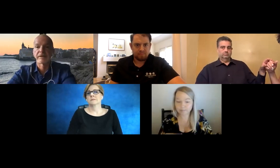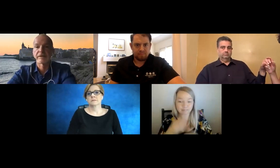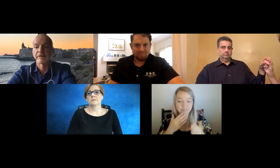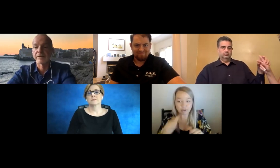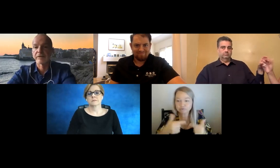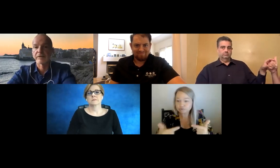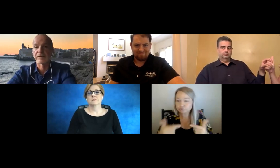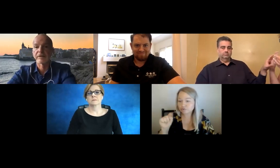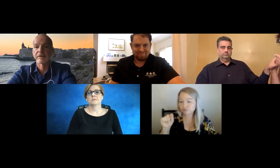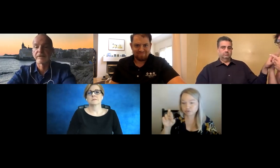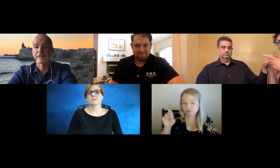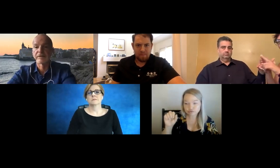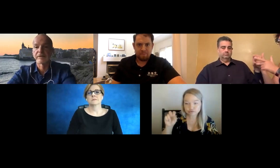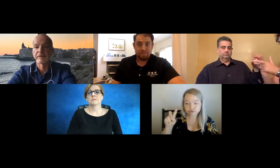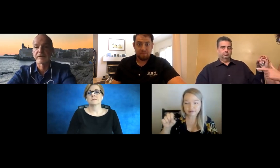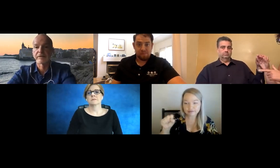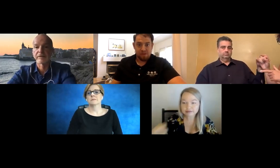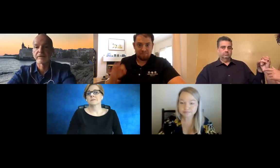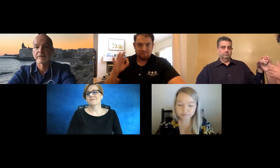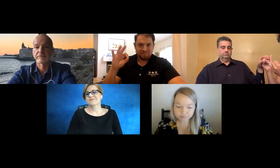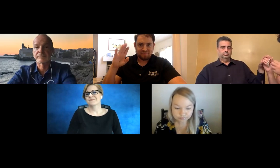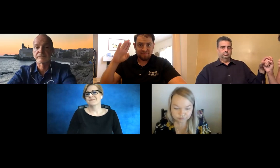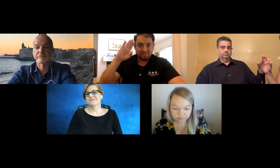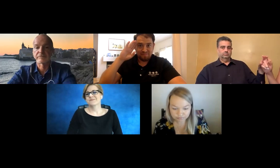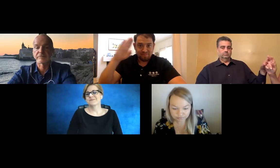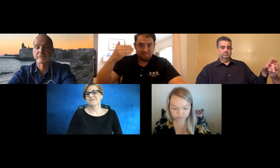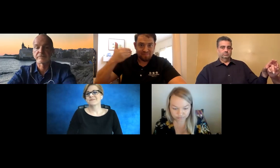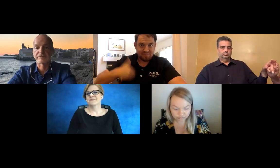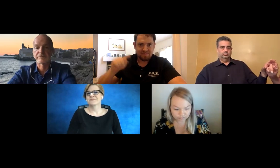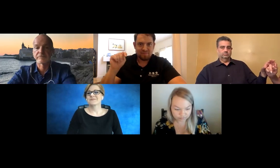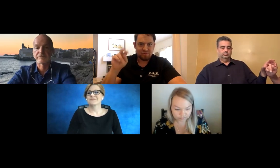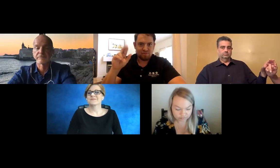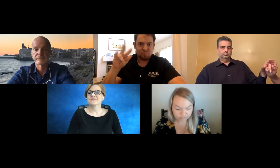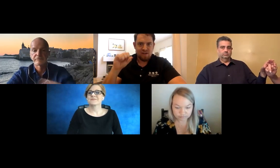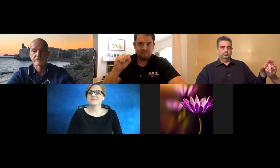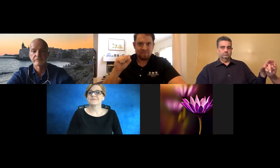Brian says yes. Okay, great. So let's turn it over to Travis now.